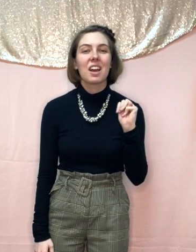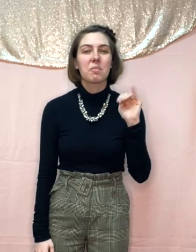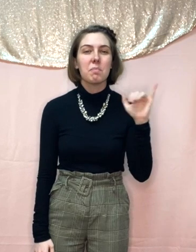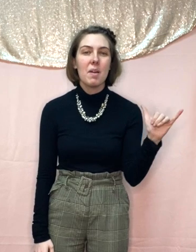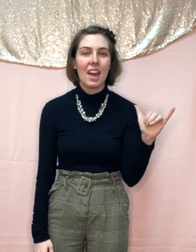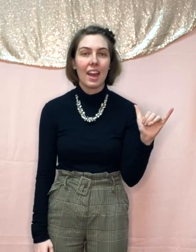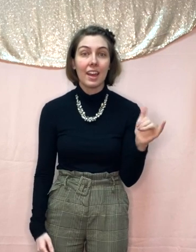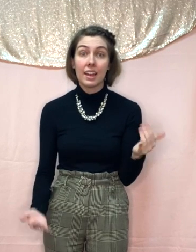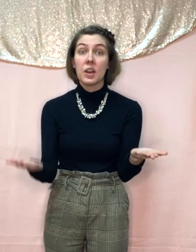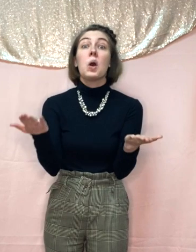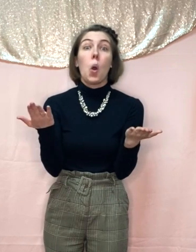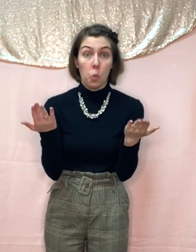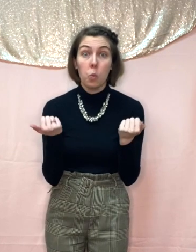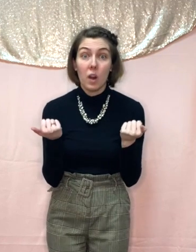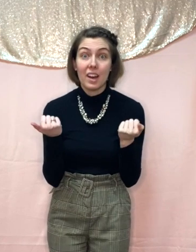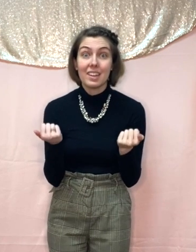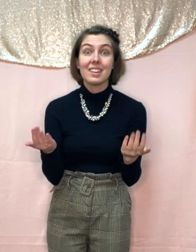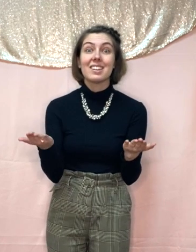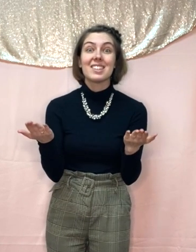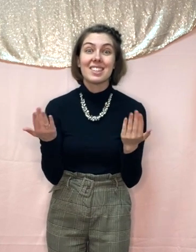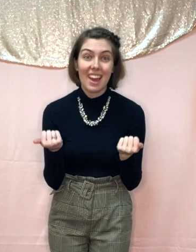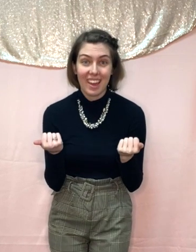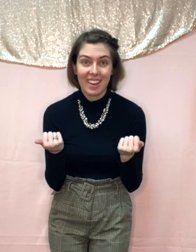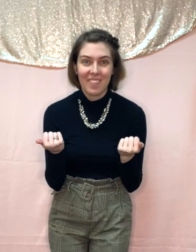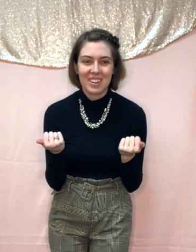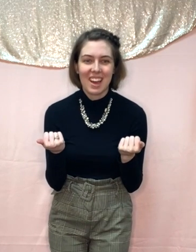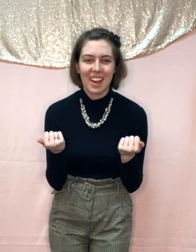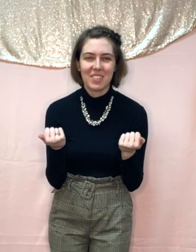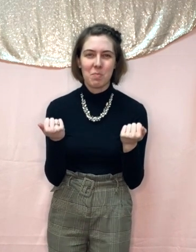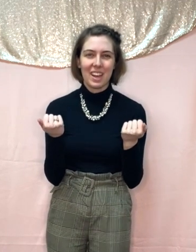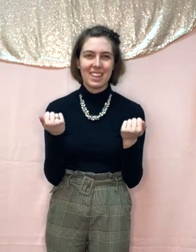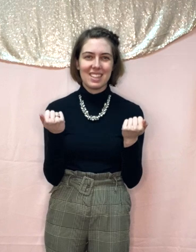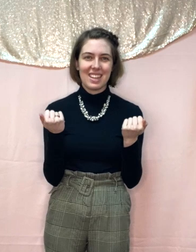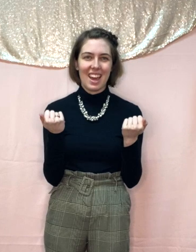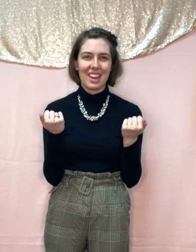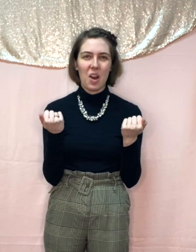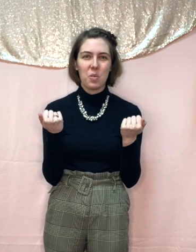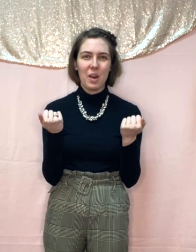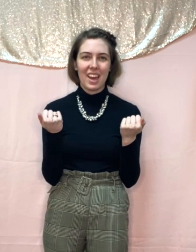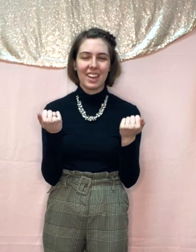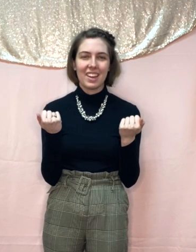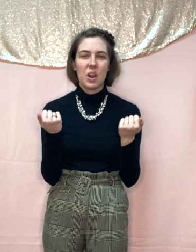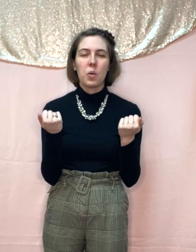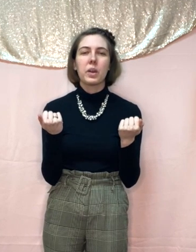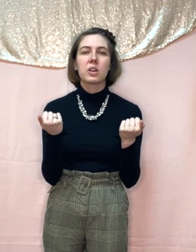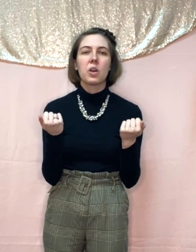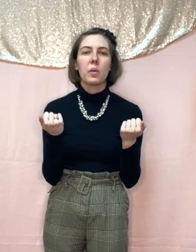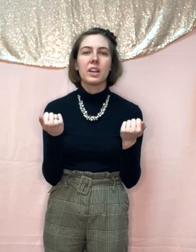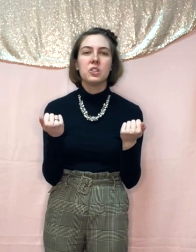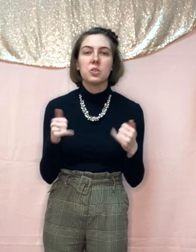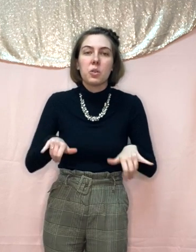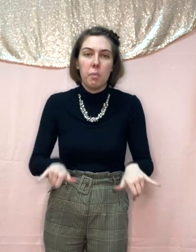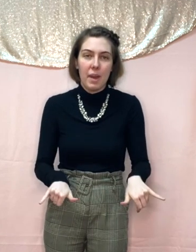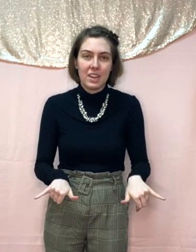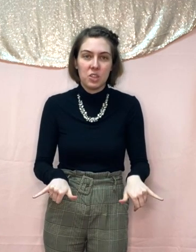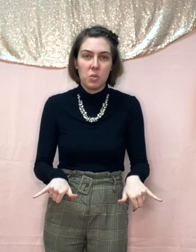May, what do you say for time to play the day away? We are going